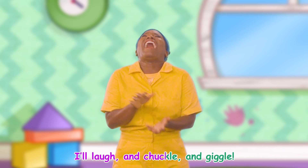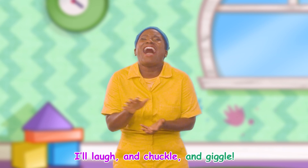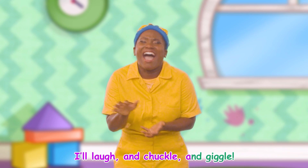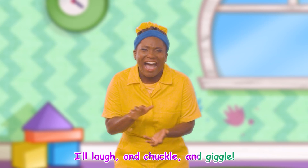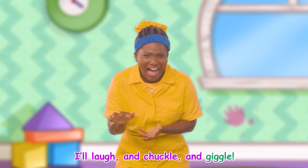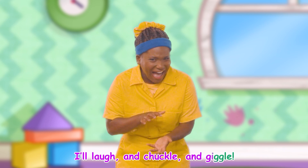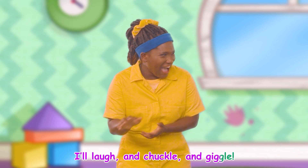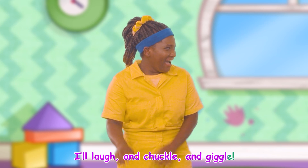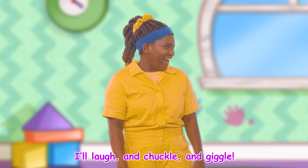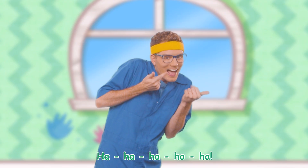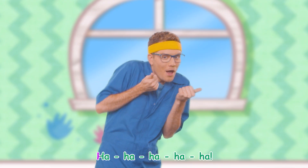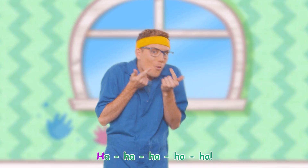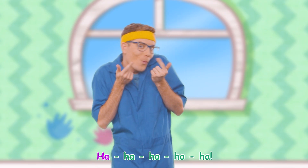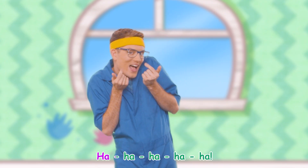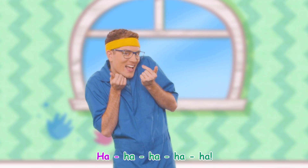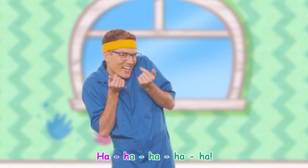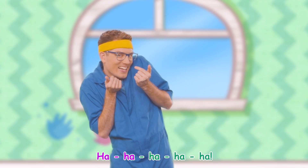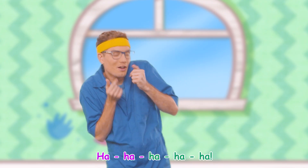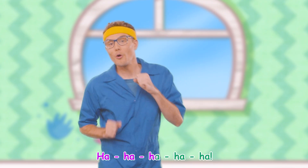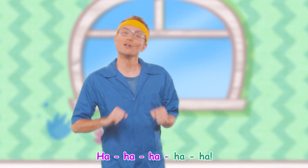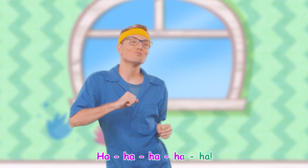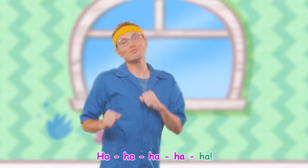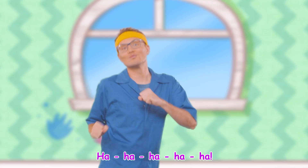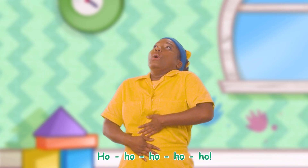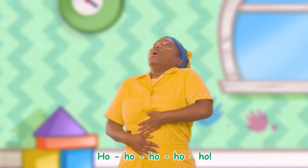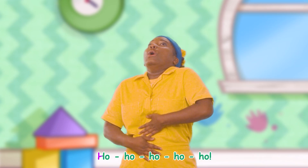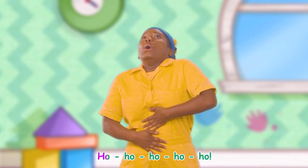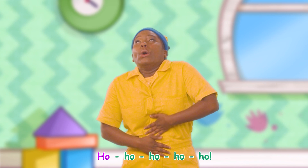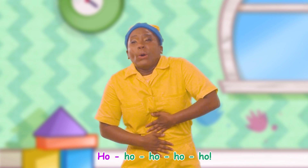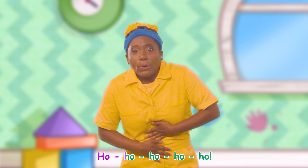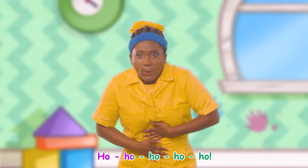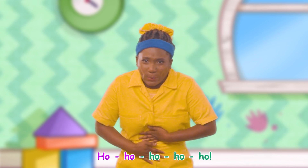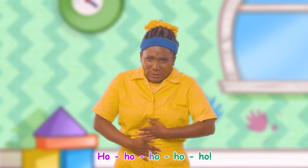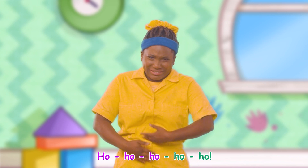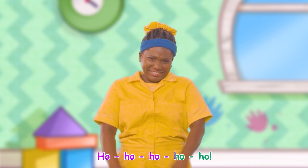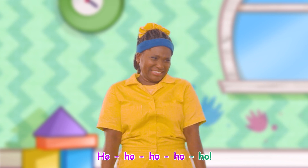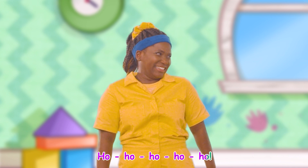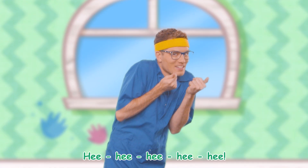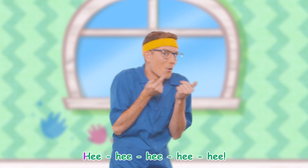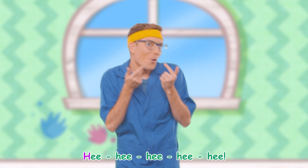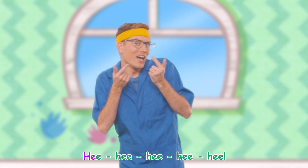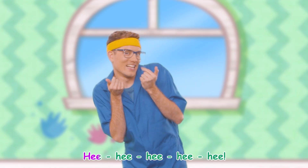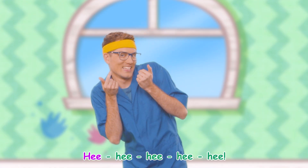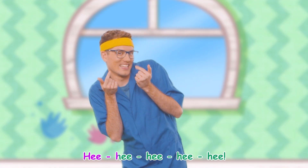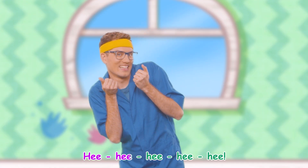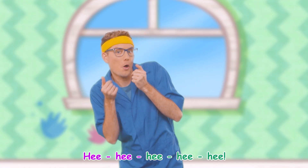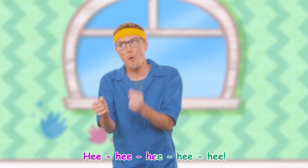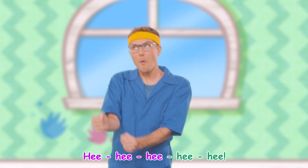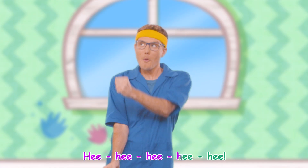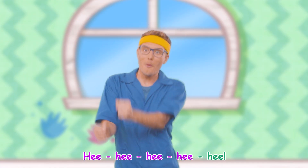chuckle and giggle! Ha, ha, ha, ha, ha! Ho, ho, ho, ho, ho! Yee, yee, yee, yee,